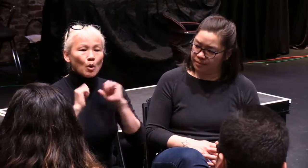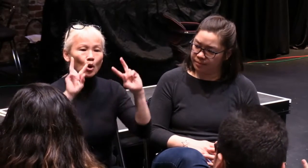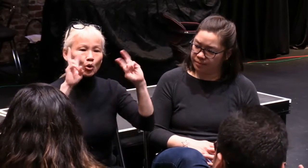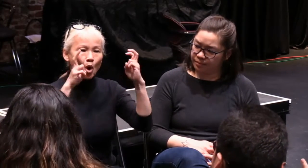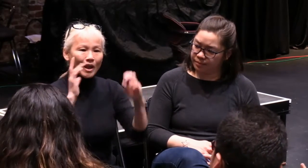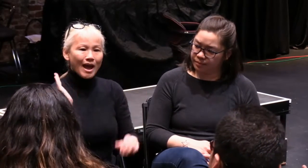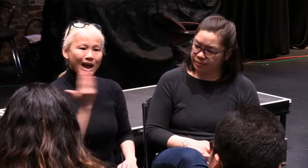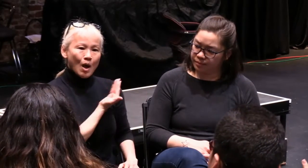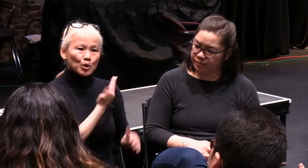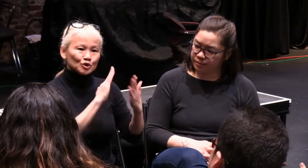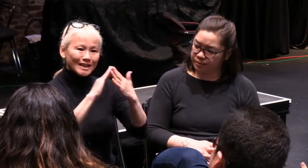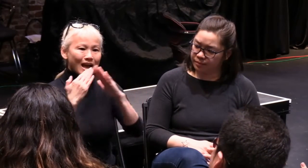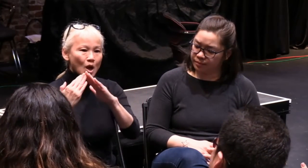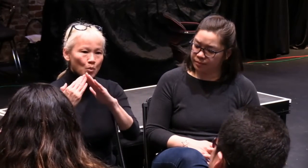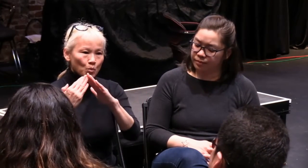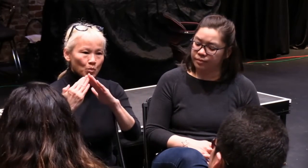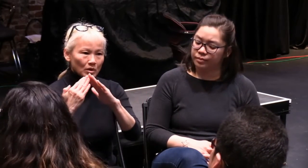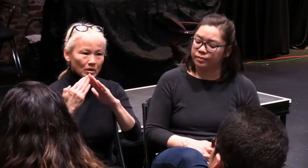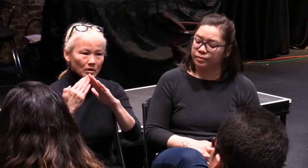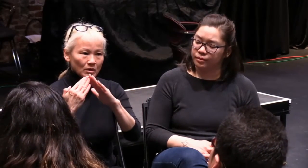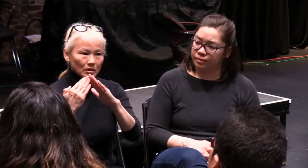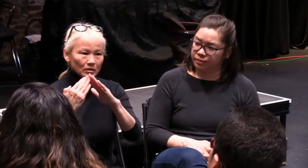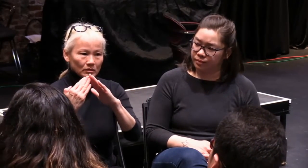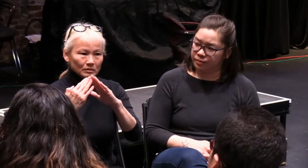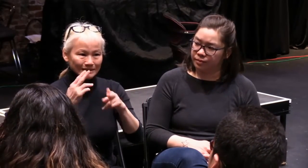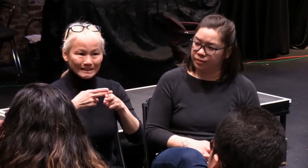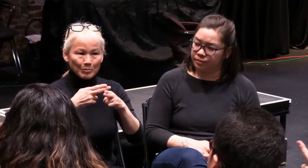involved with the production Our Town.